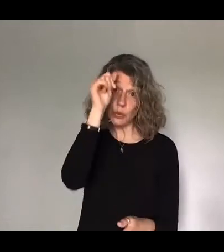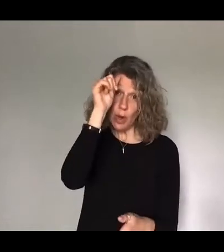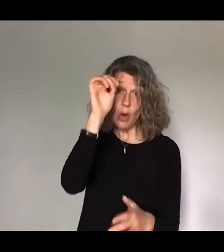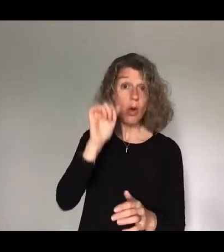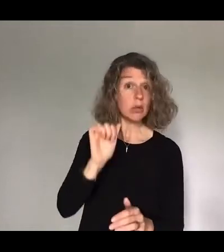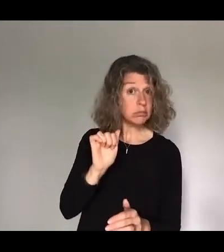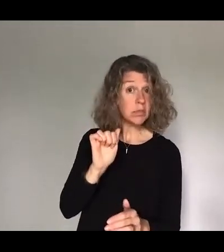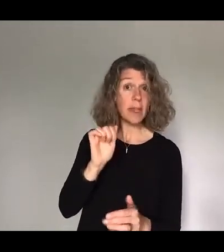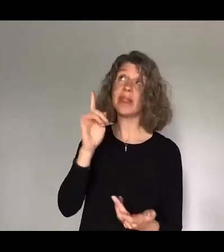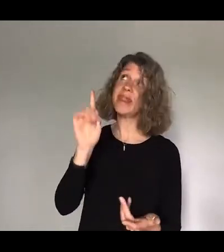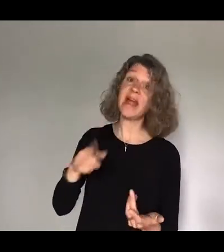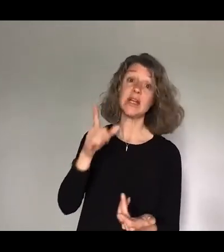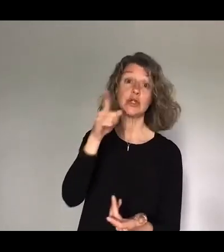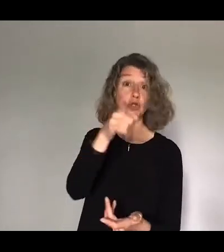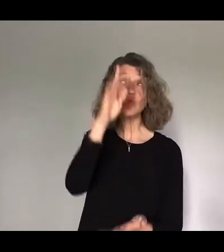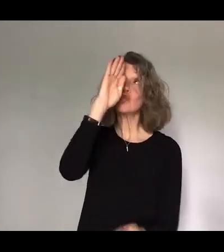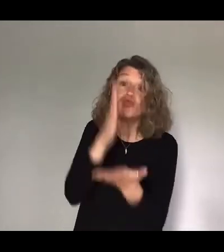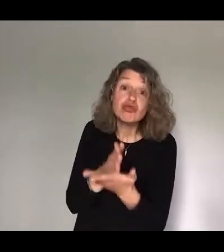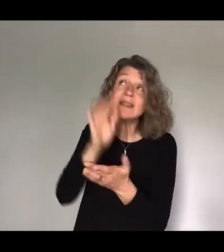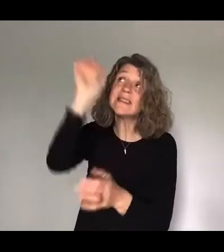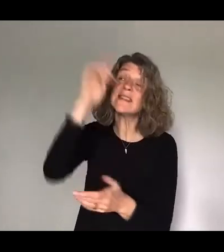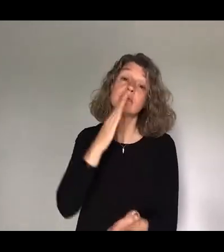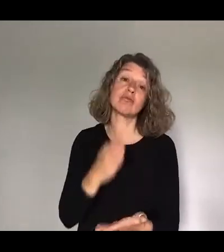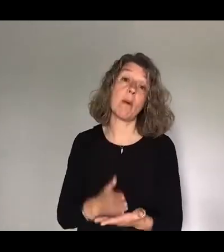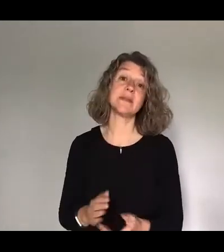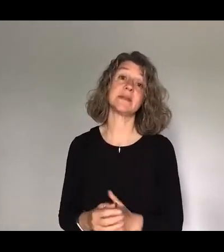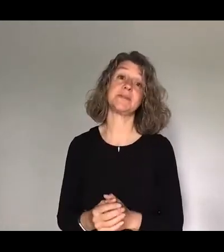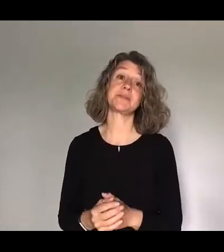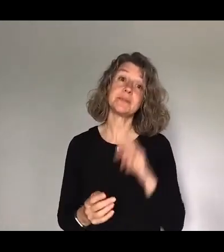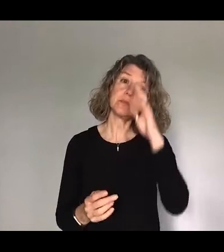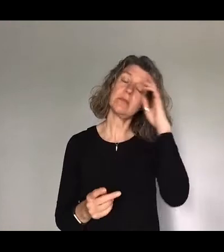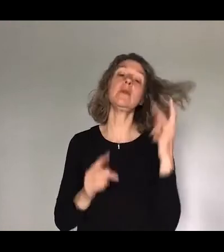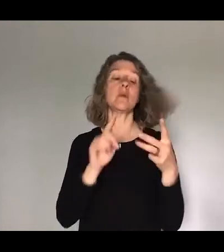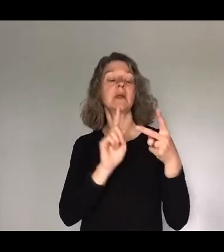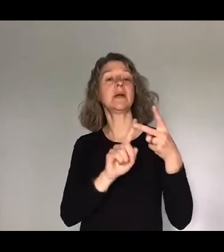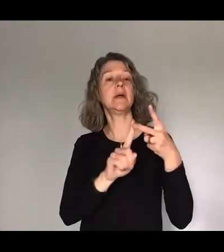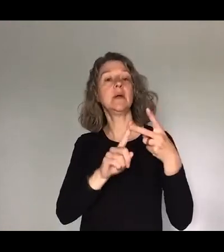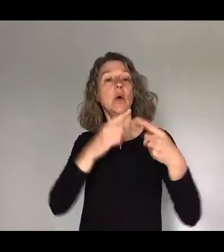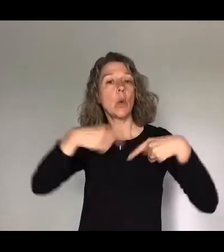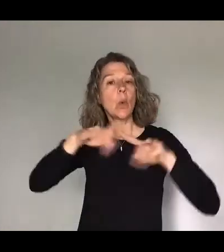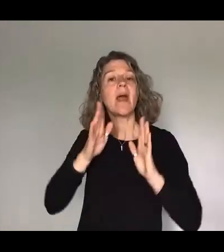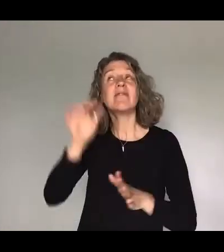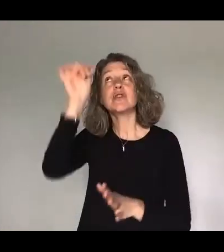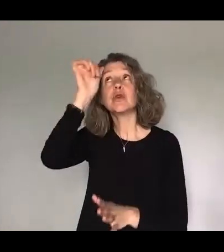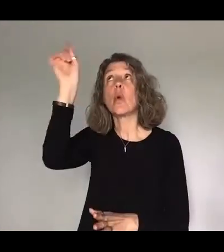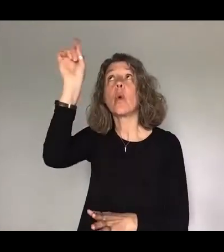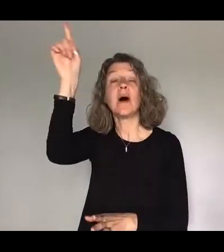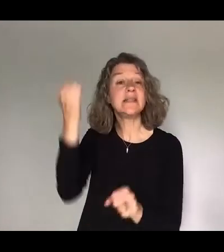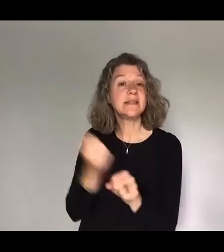thing we can do to depend on God's faithfulness is to know what God has done verse 18 says God did this so that by two